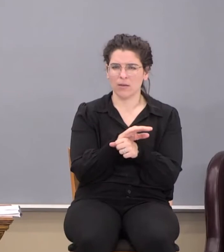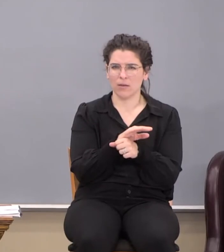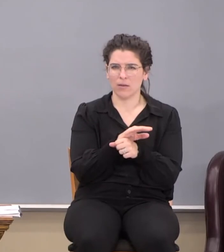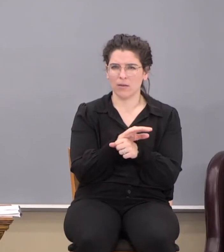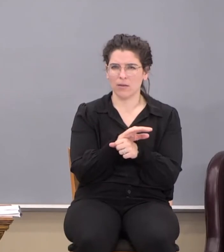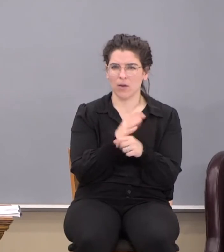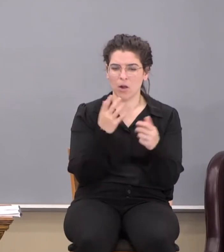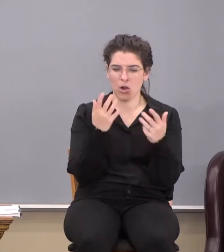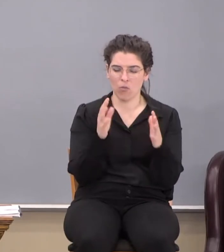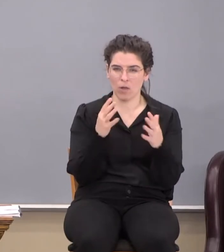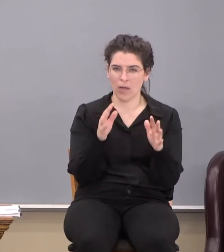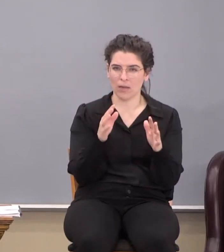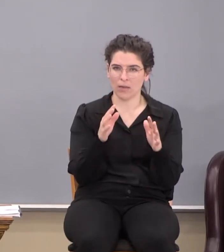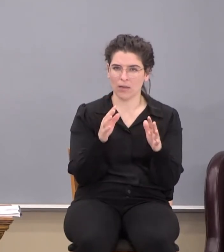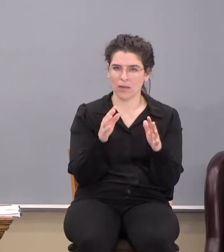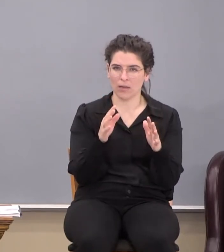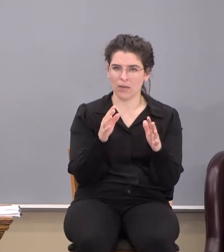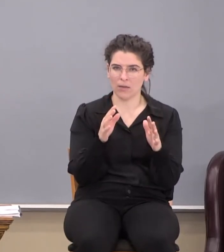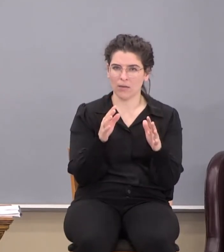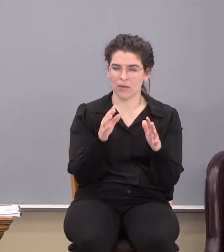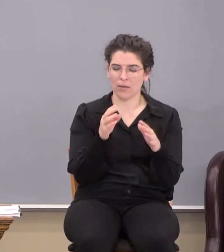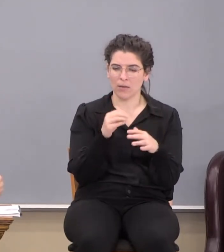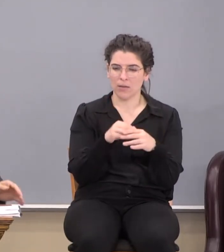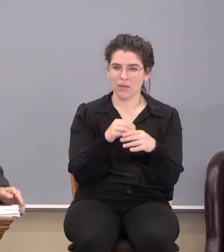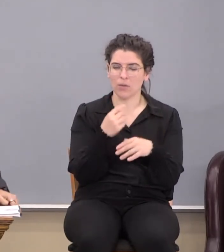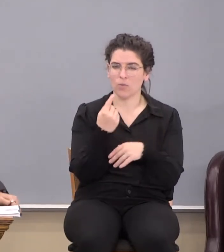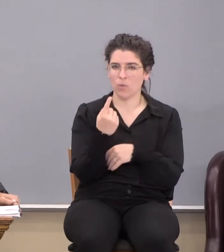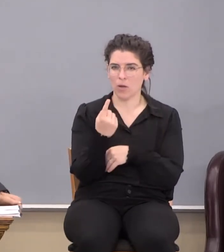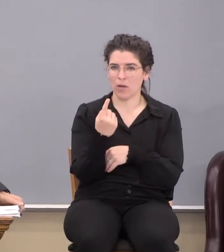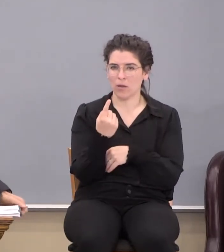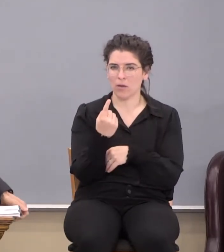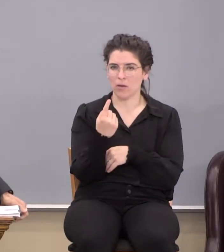already in the one